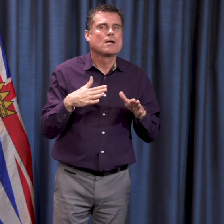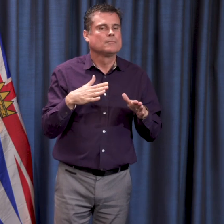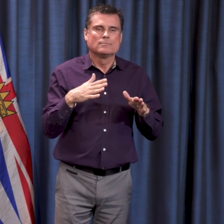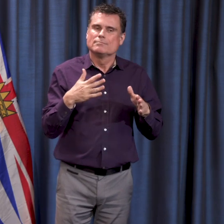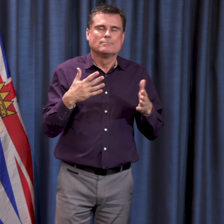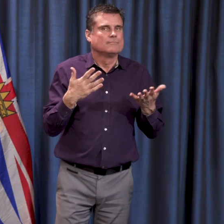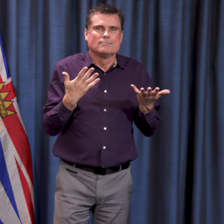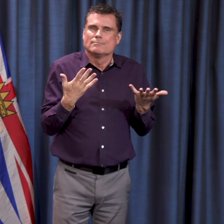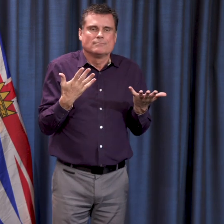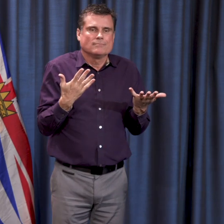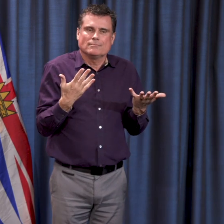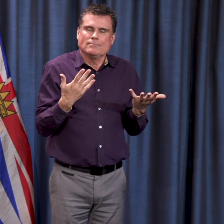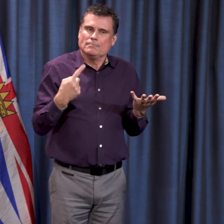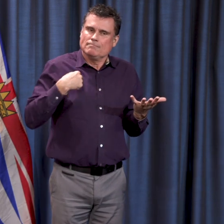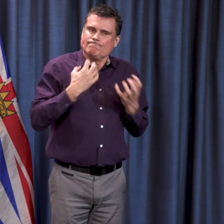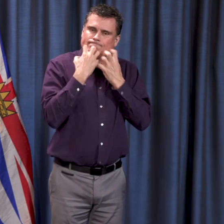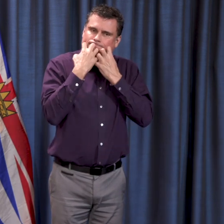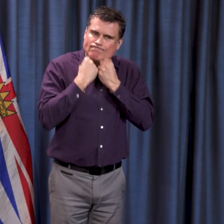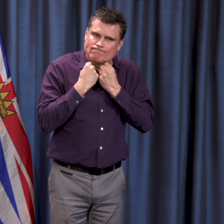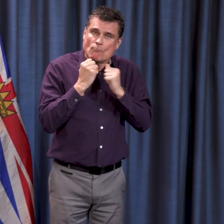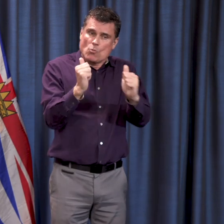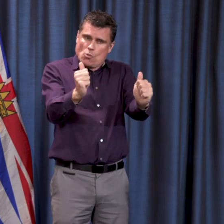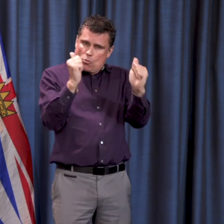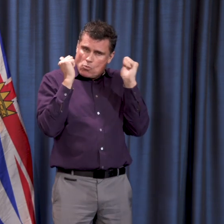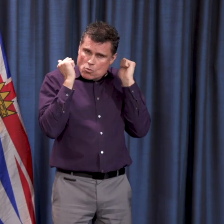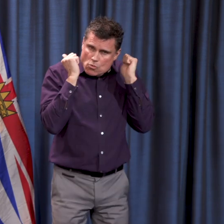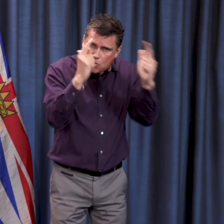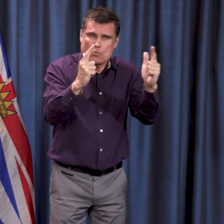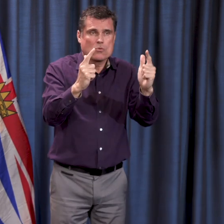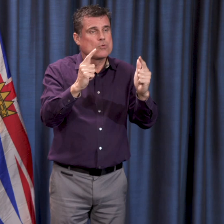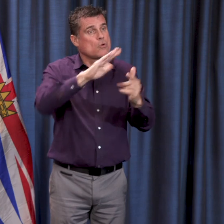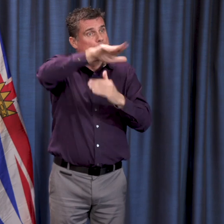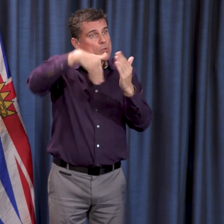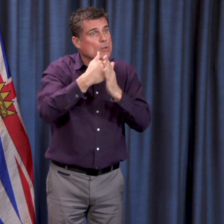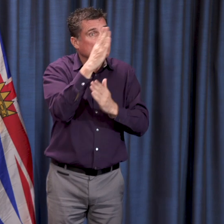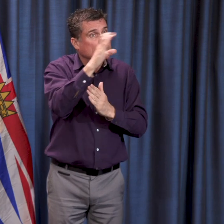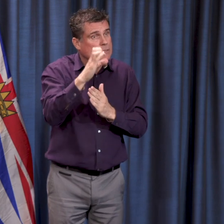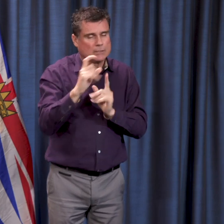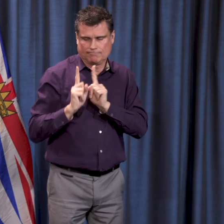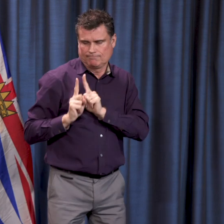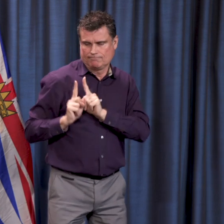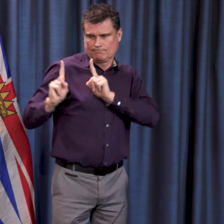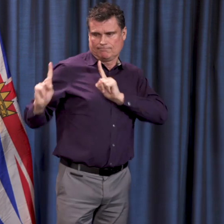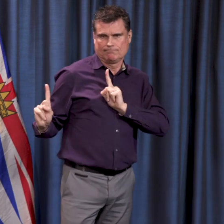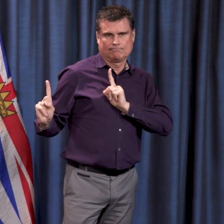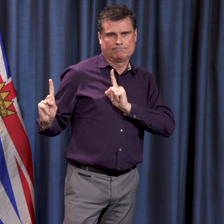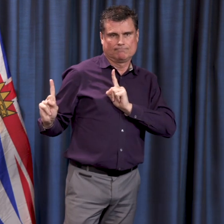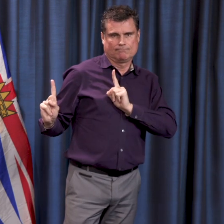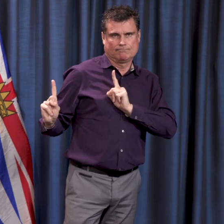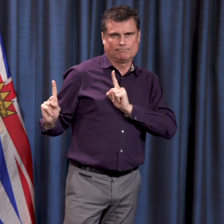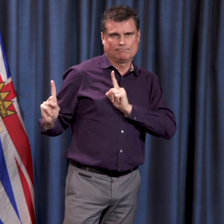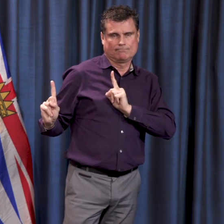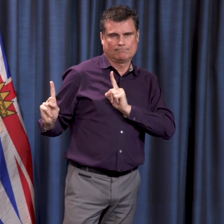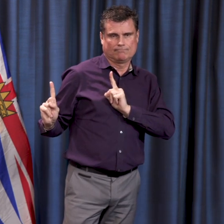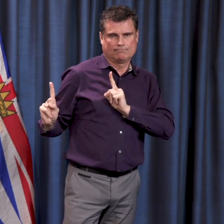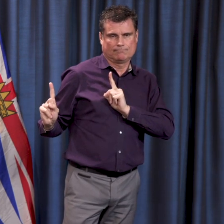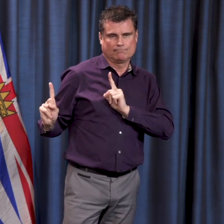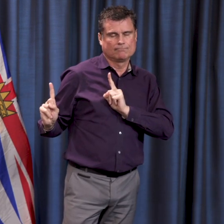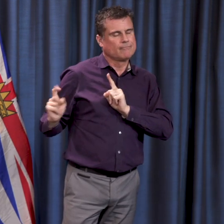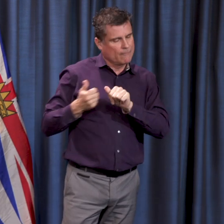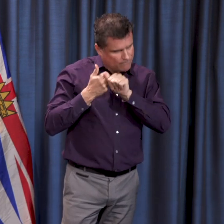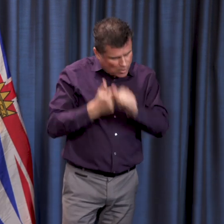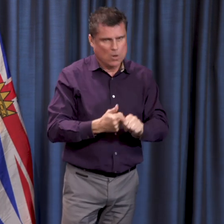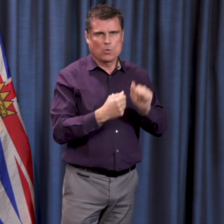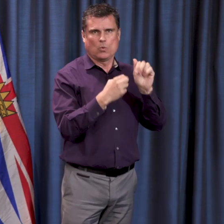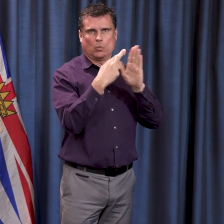take these physical distancing measures that we've been talking about in the last little while. The way we break the chains of transmission are